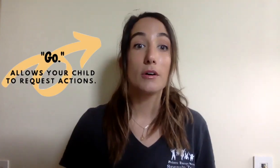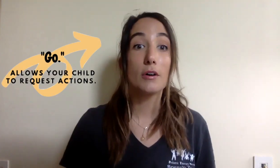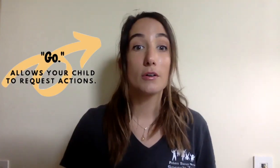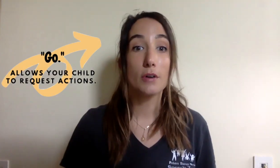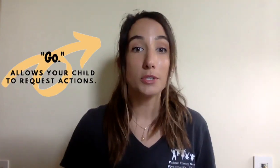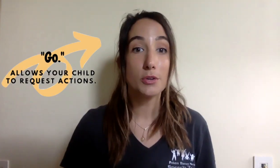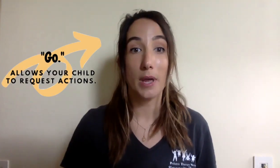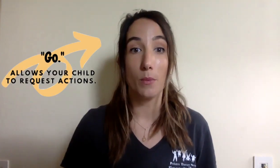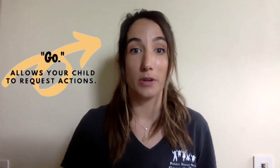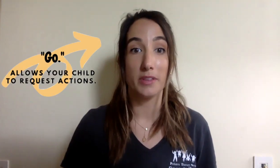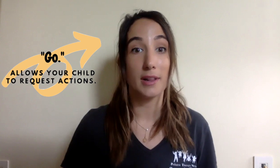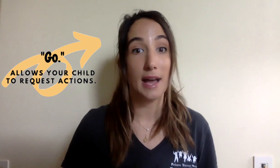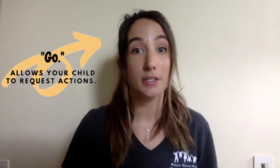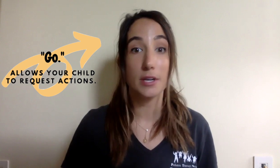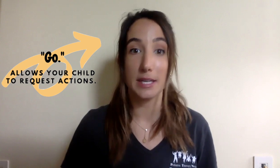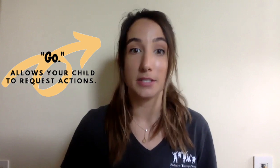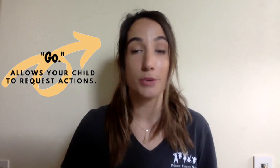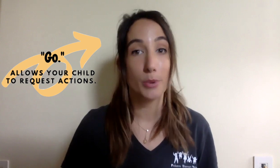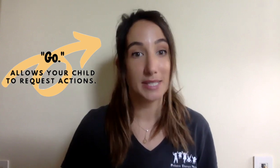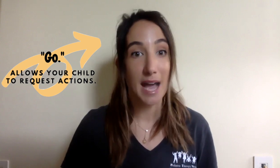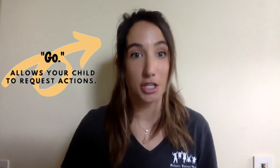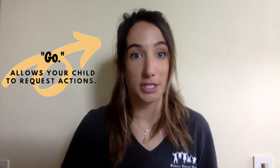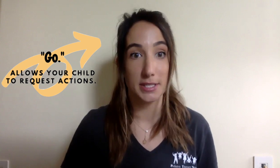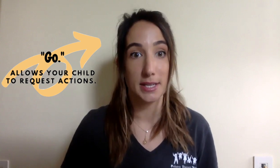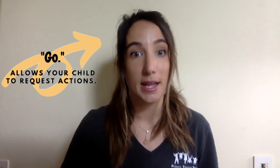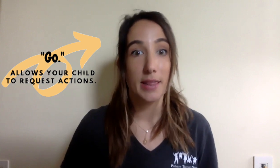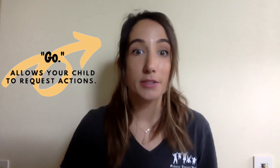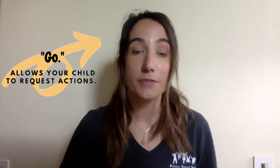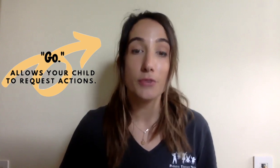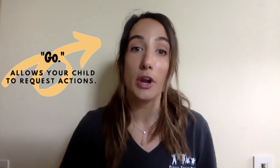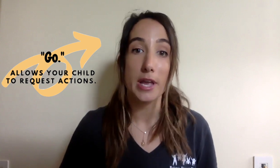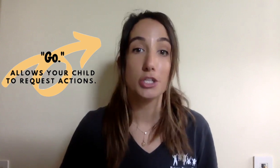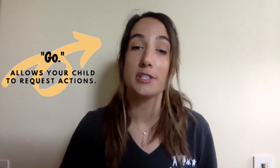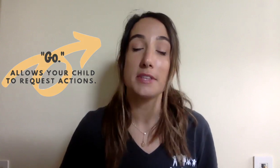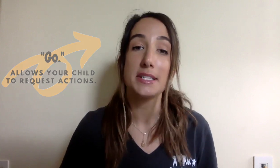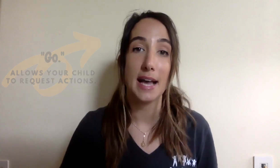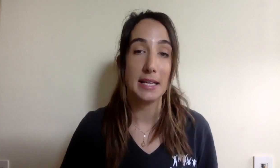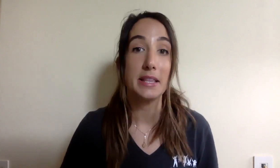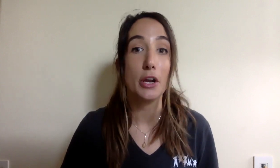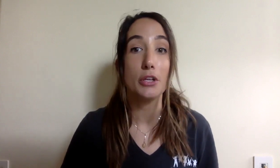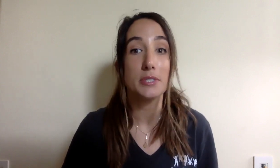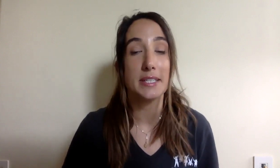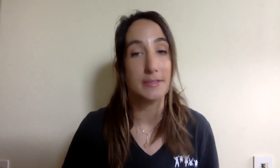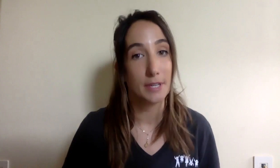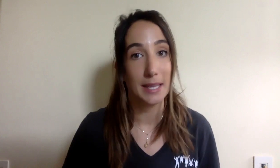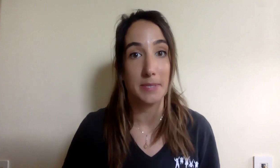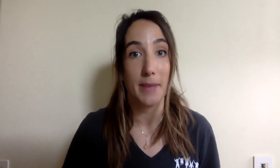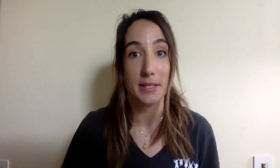Go is a great word that allows our kids to request actions. There's a few variations of this sign that are used in different leaps and bounds